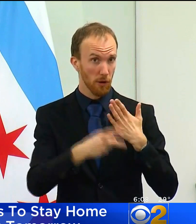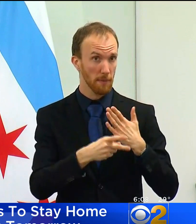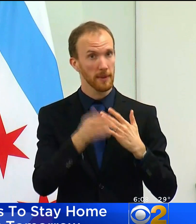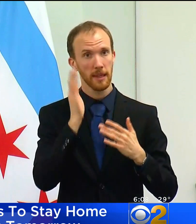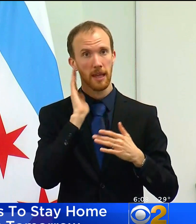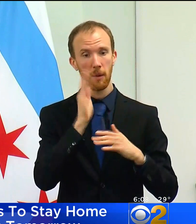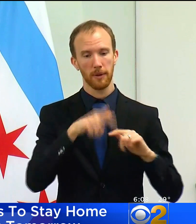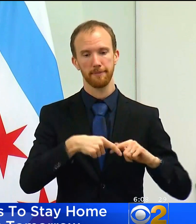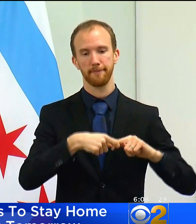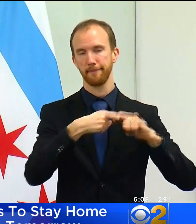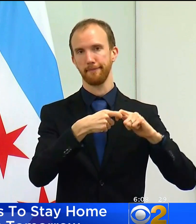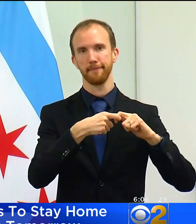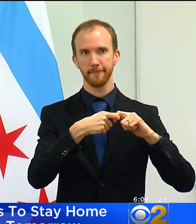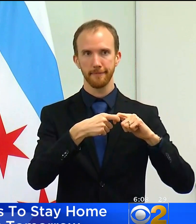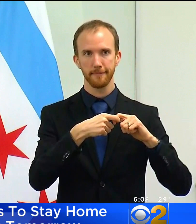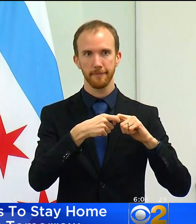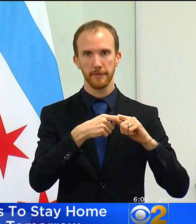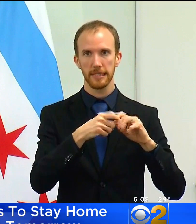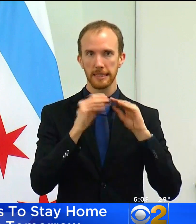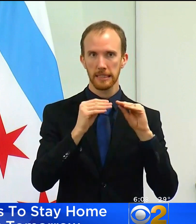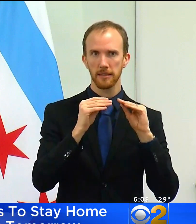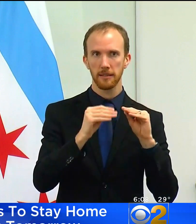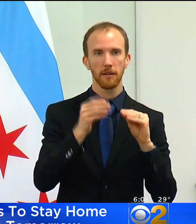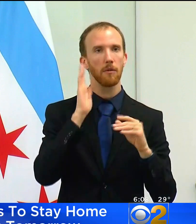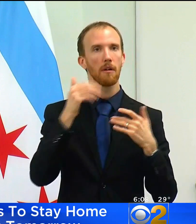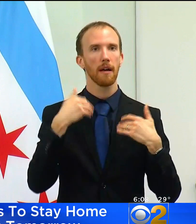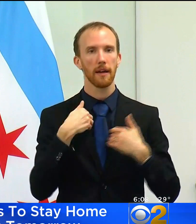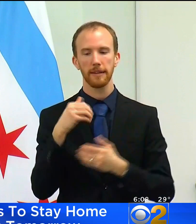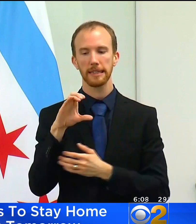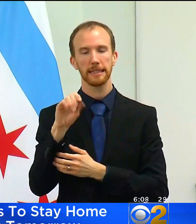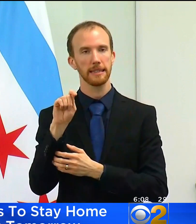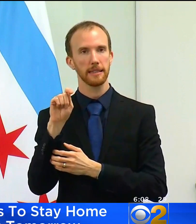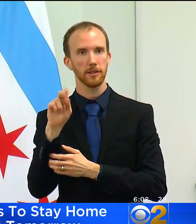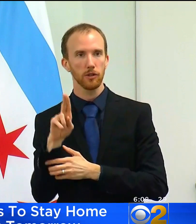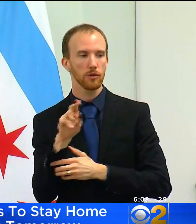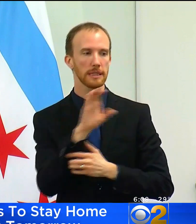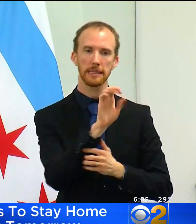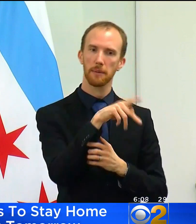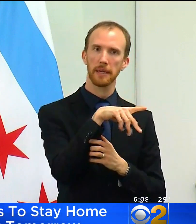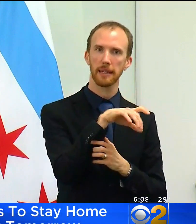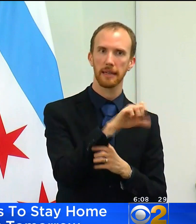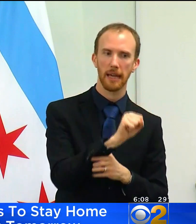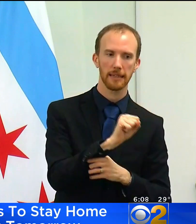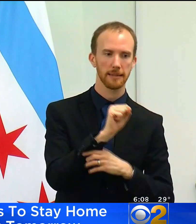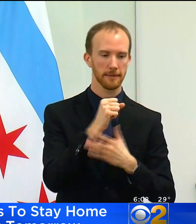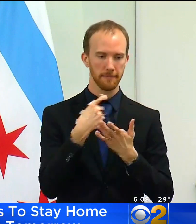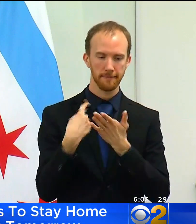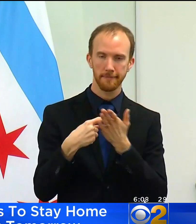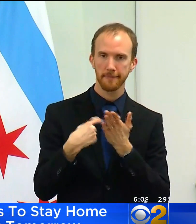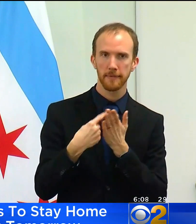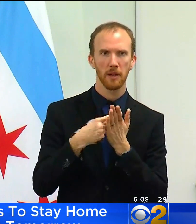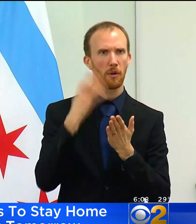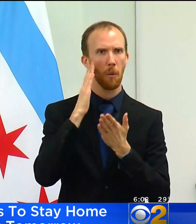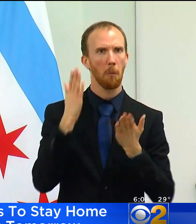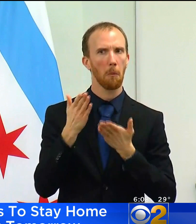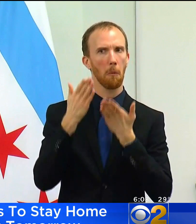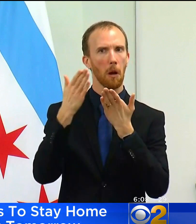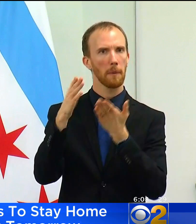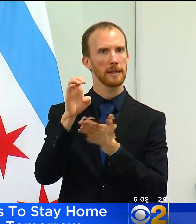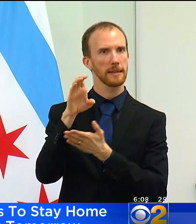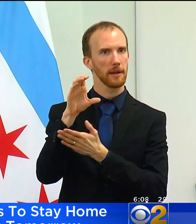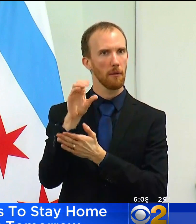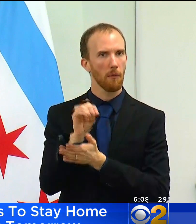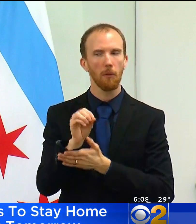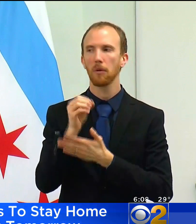that occur, a joint CPS CTU surveillance testing committee will make a recommendation to the CEO and union president